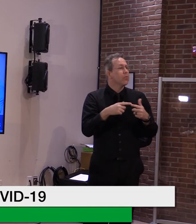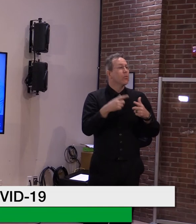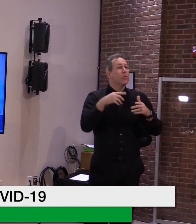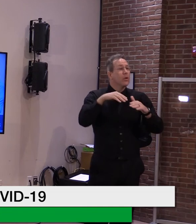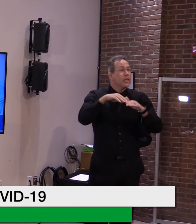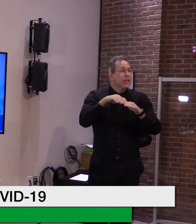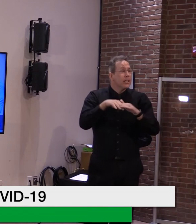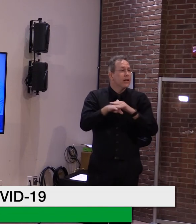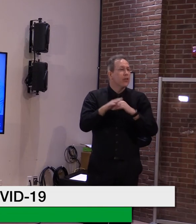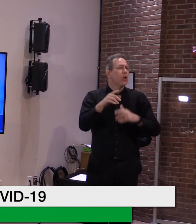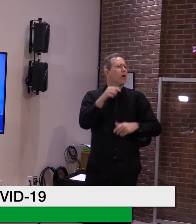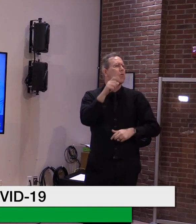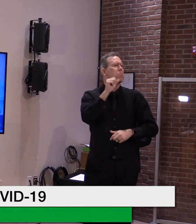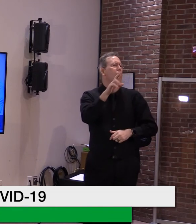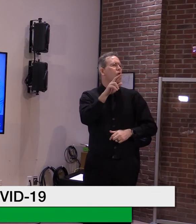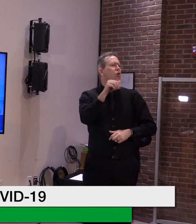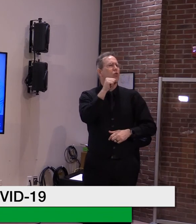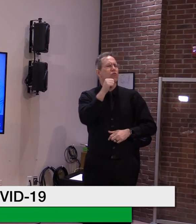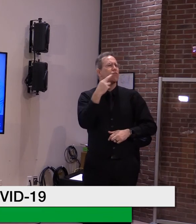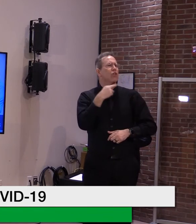without a mask on,